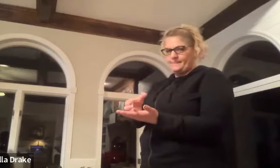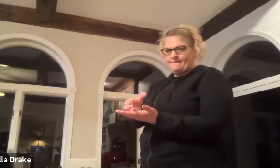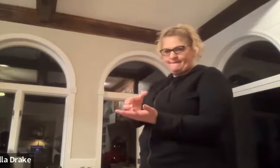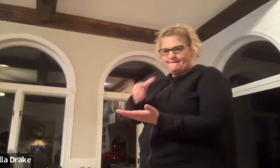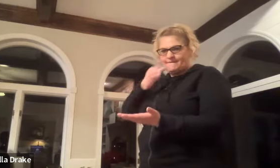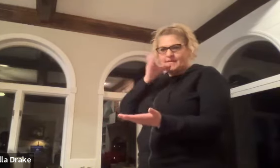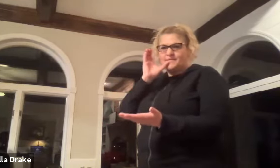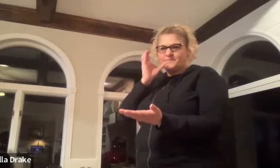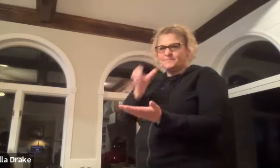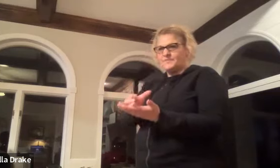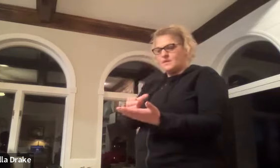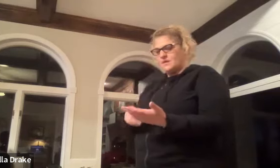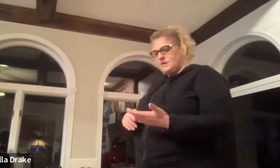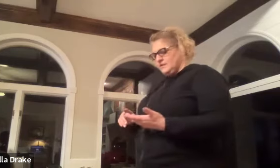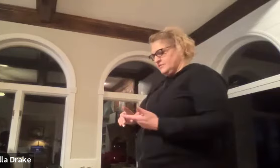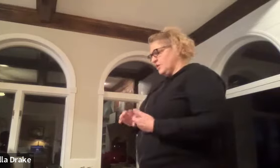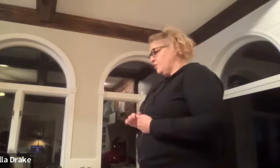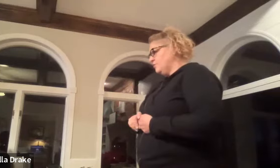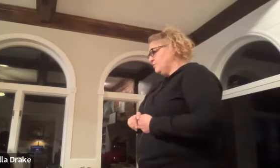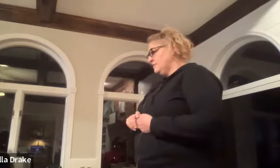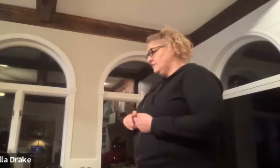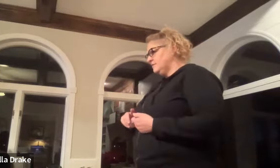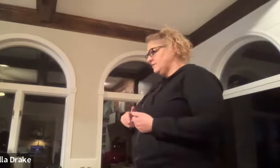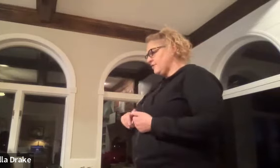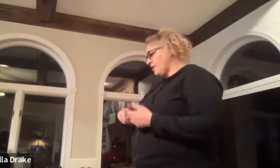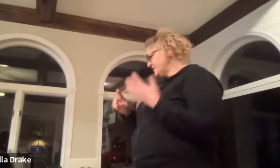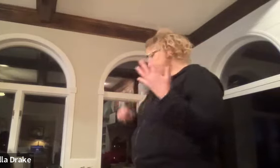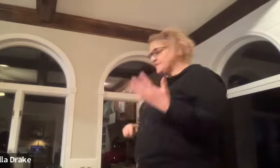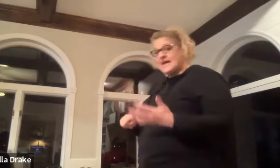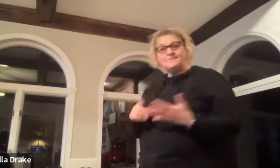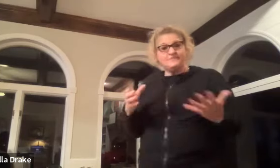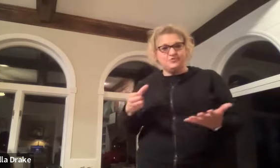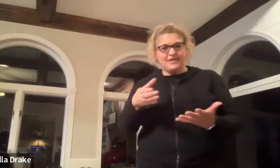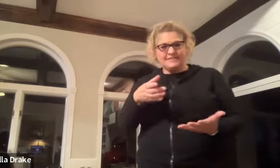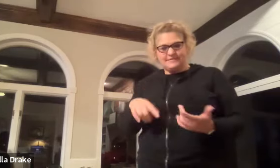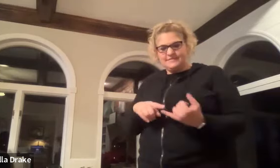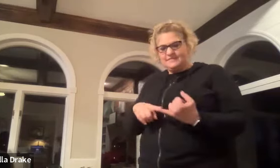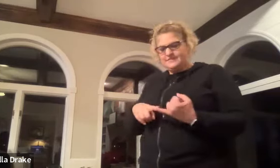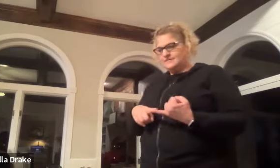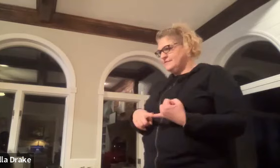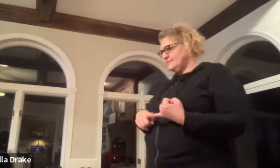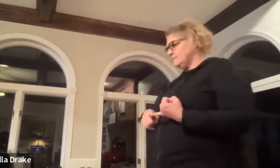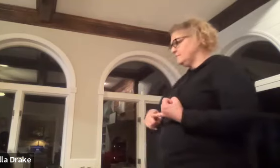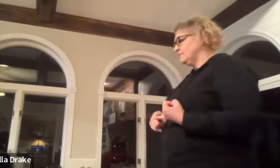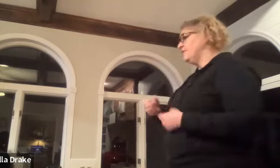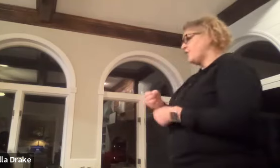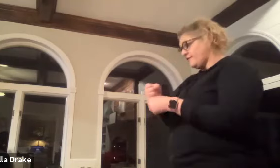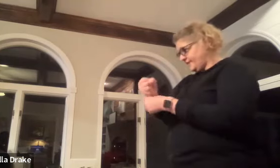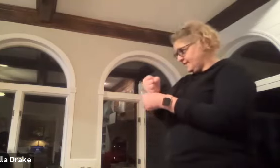okay so there are different types of drinks you have coffee